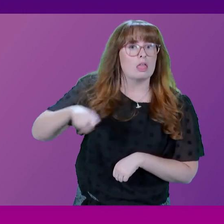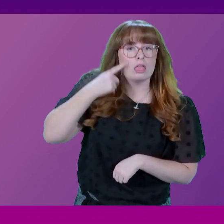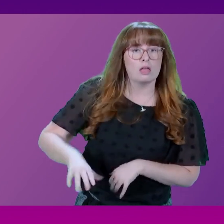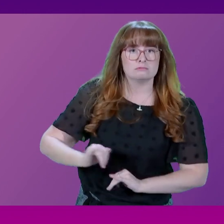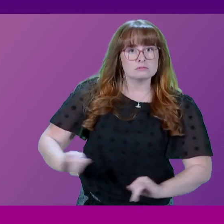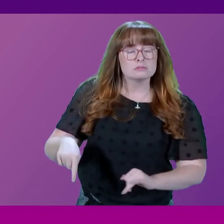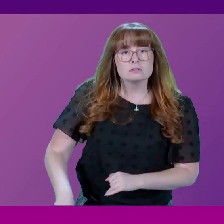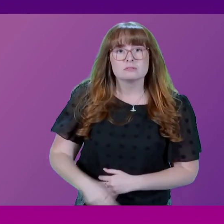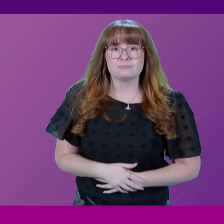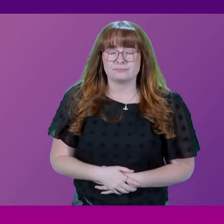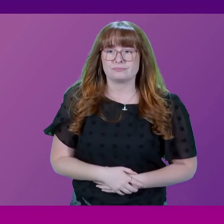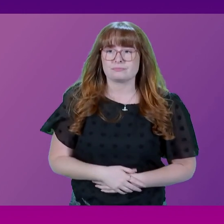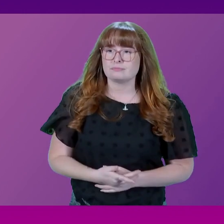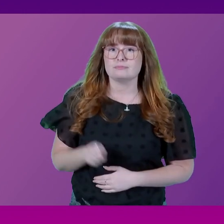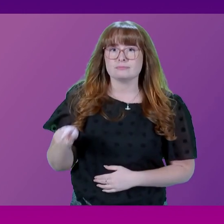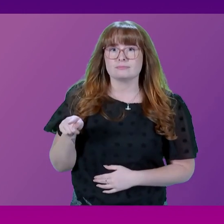Douglas Glumsden.